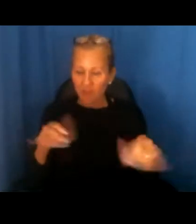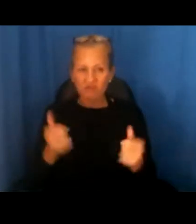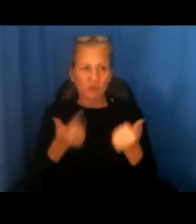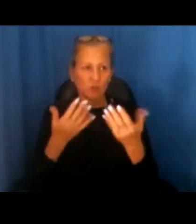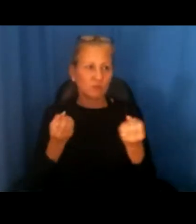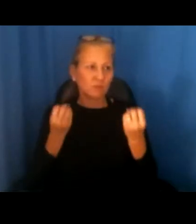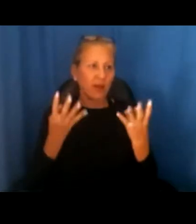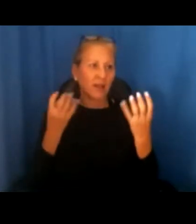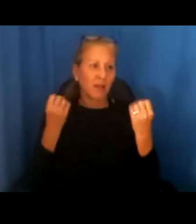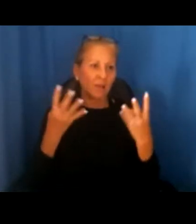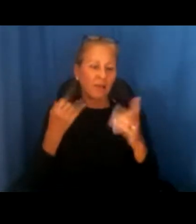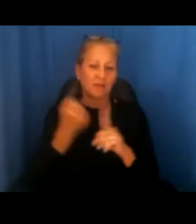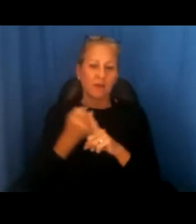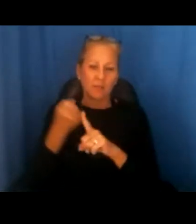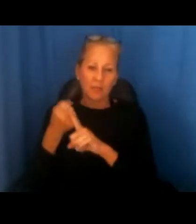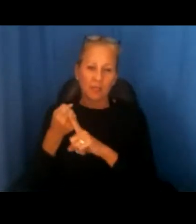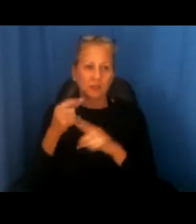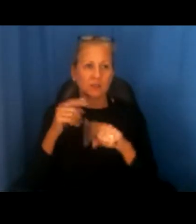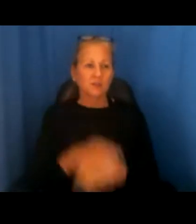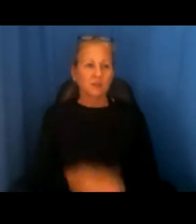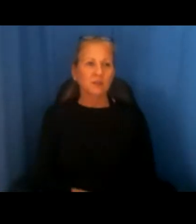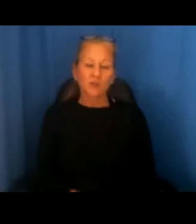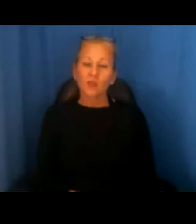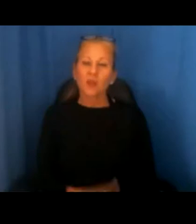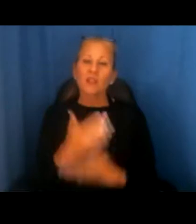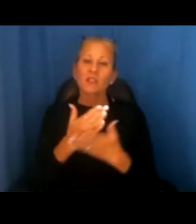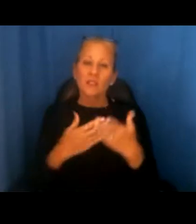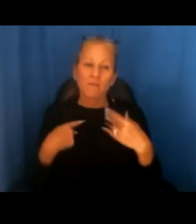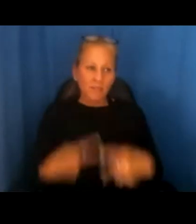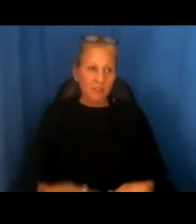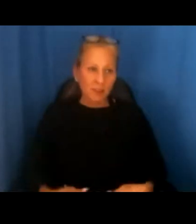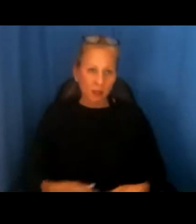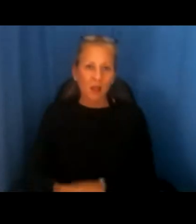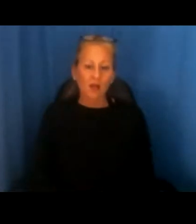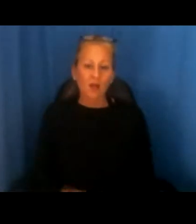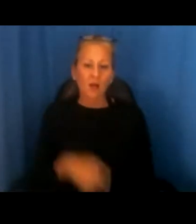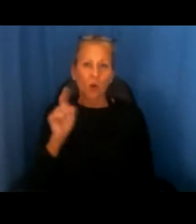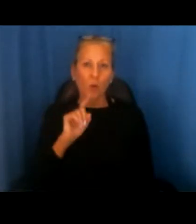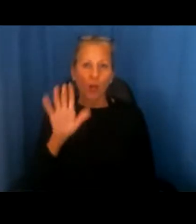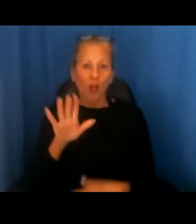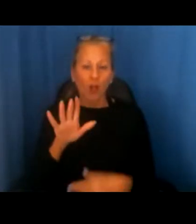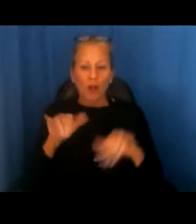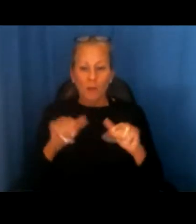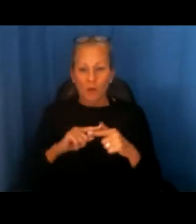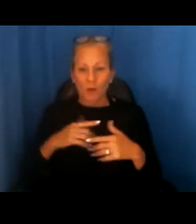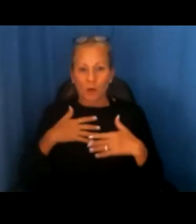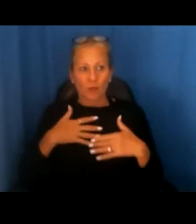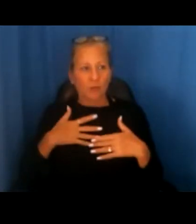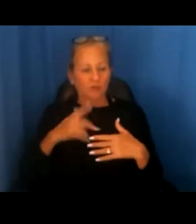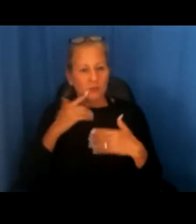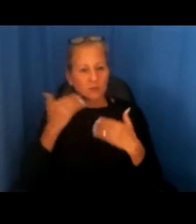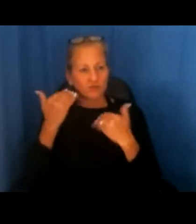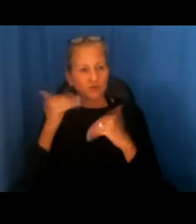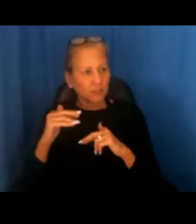many, many effects on people, some of them physical, where their ability to breathe has been restricted,